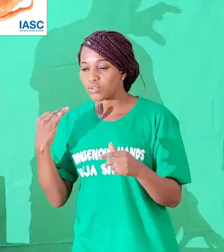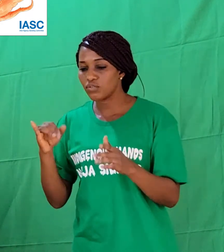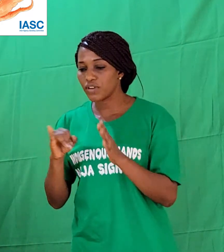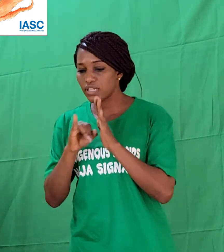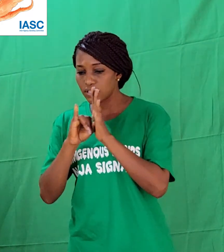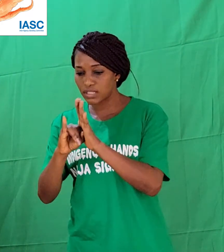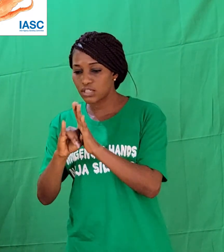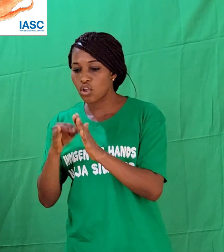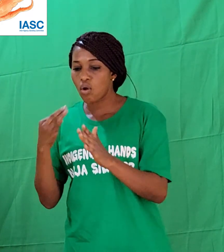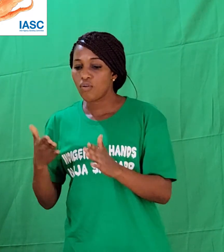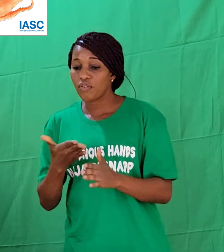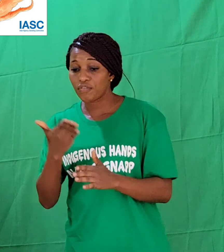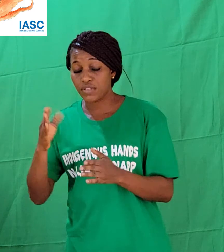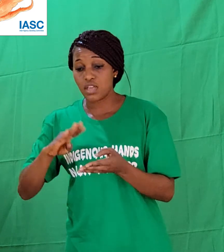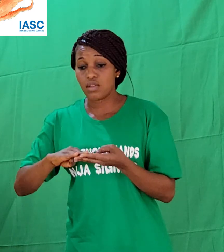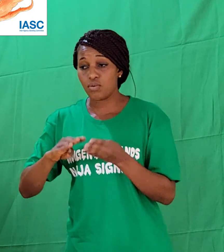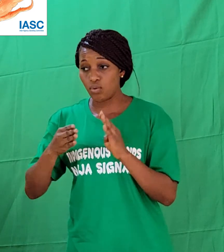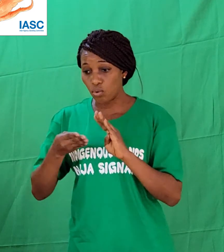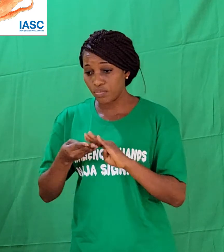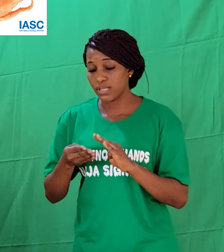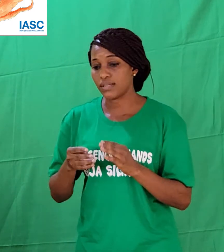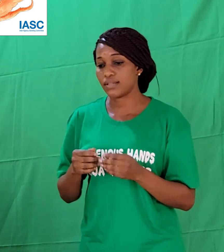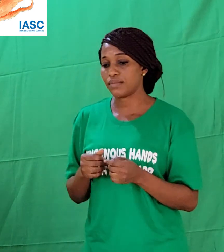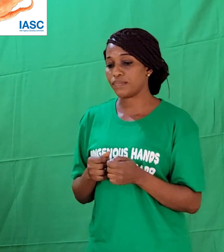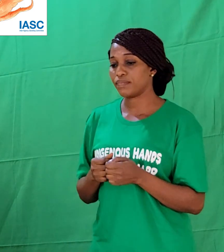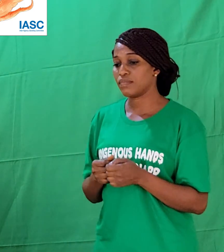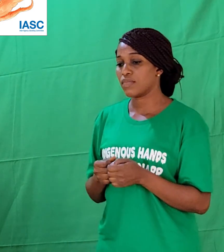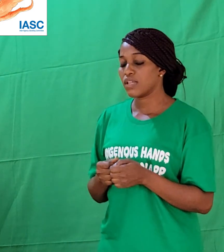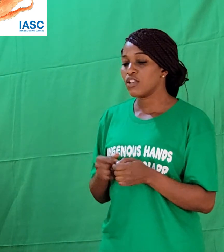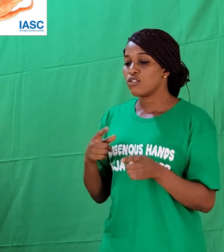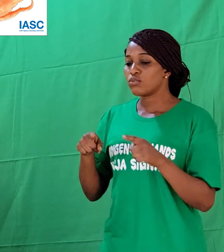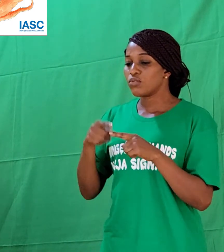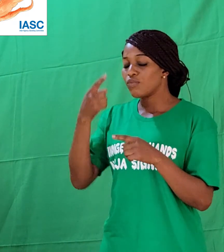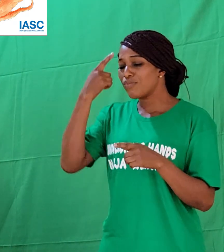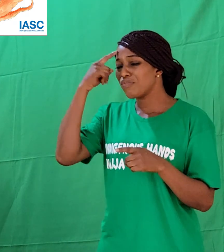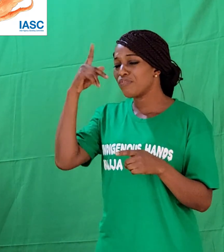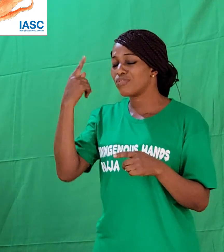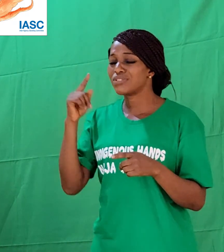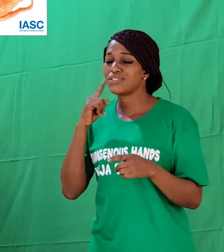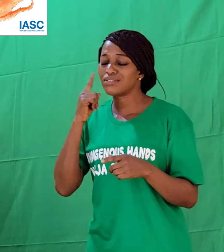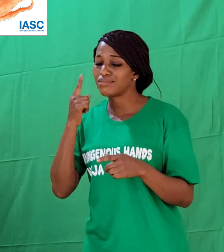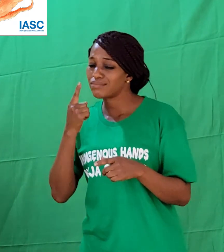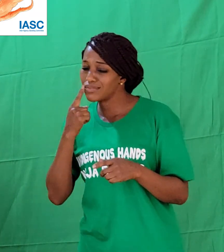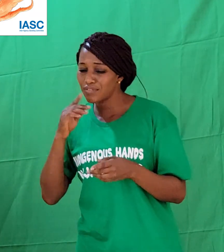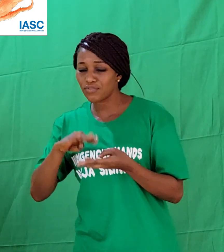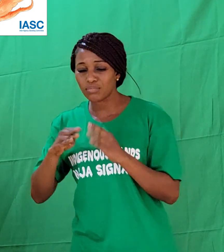deaf community in Nigeria, it is a different story.